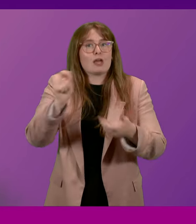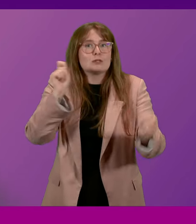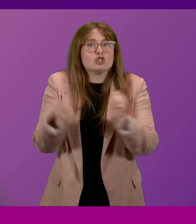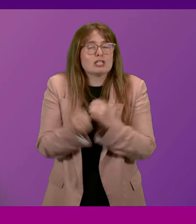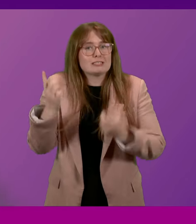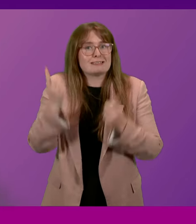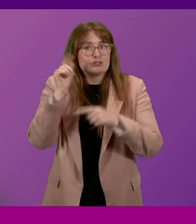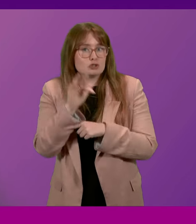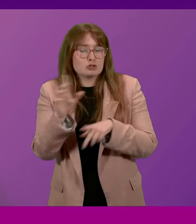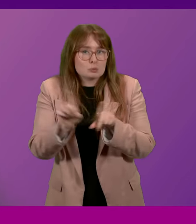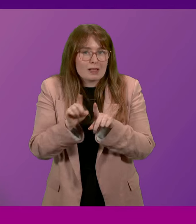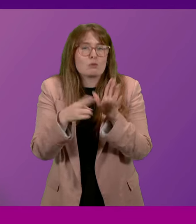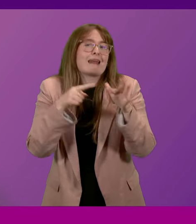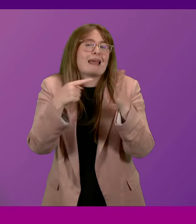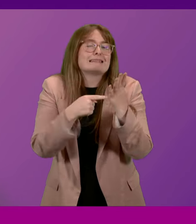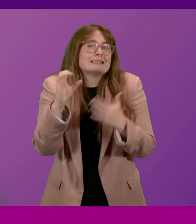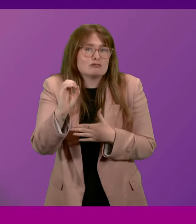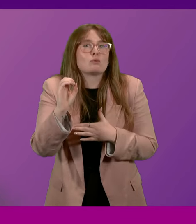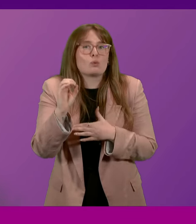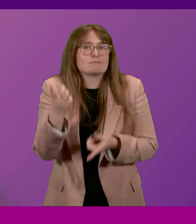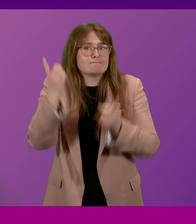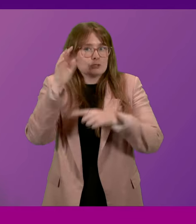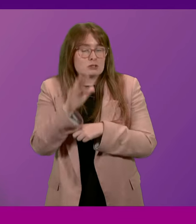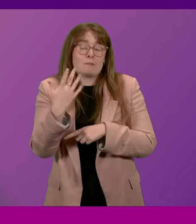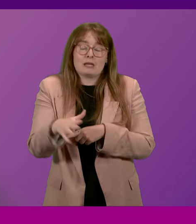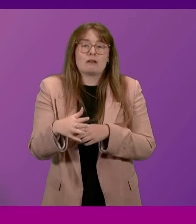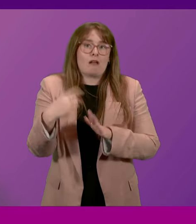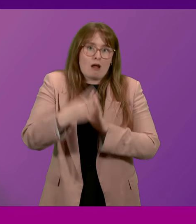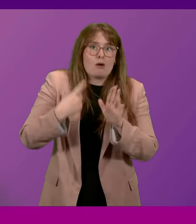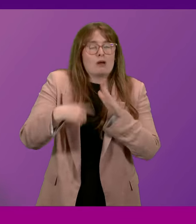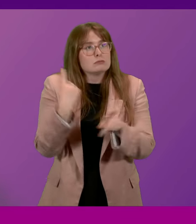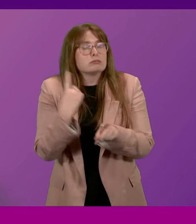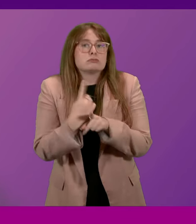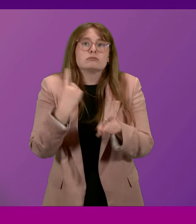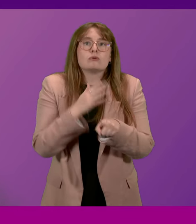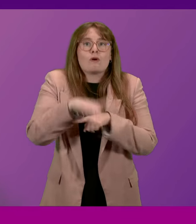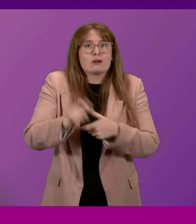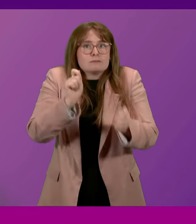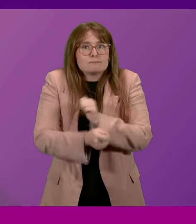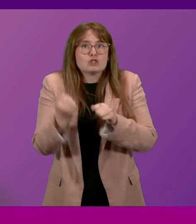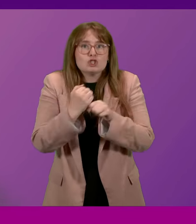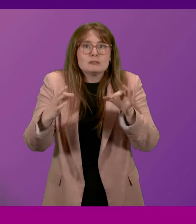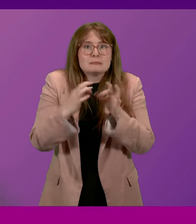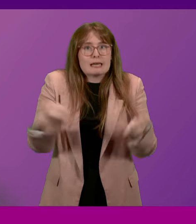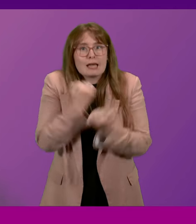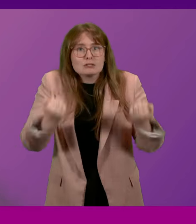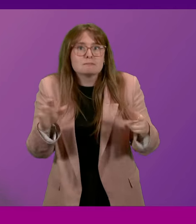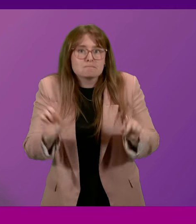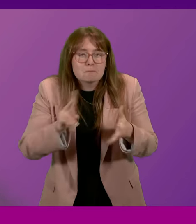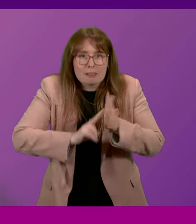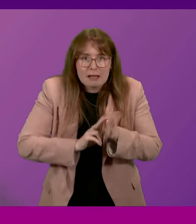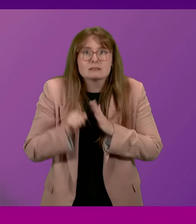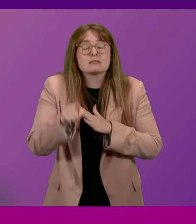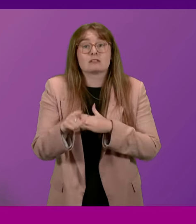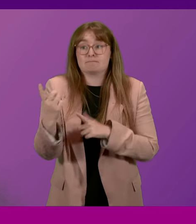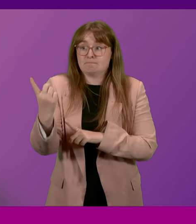Secretary Net Zero Secretary I should say we spent several hours discussing the plans of GB Energy and Jorgen Mayer came to